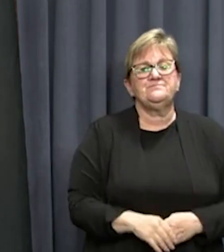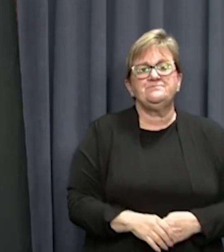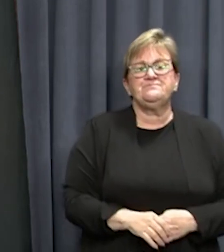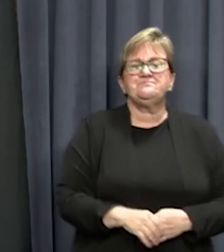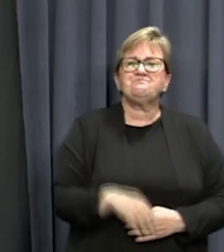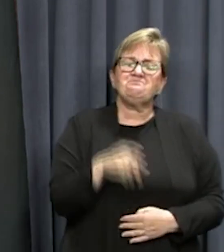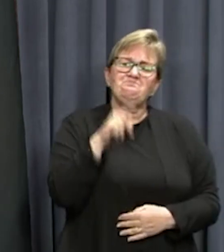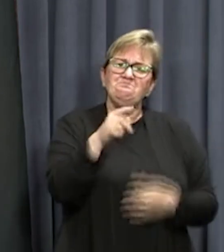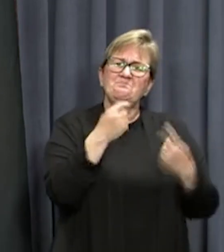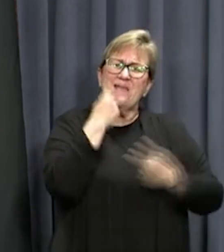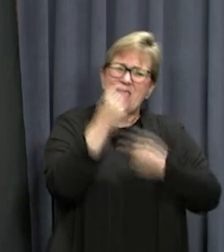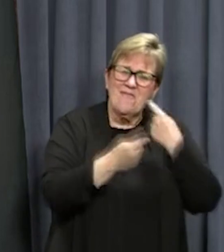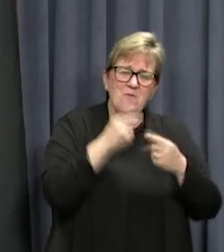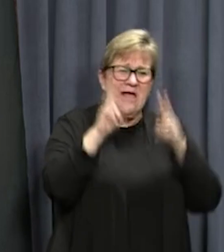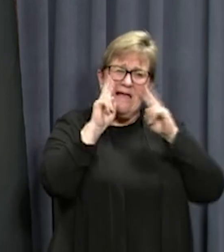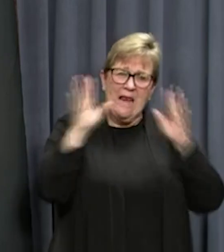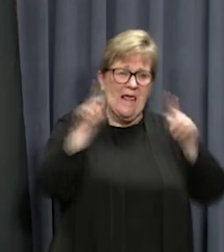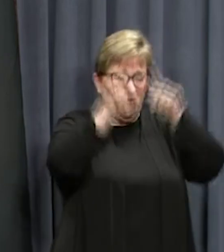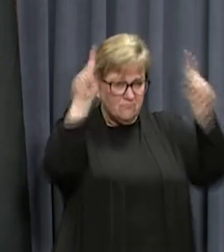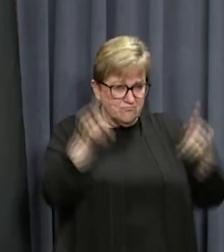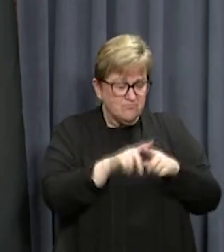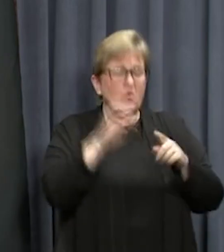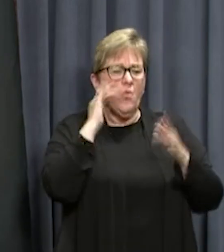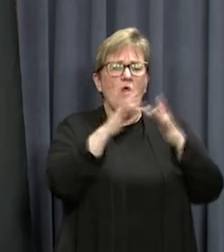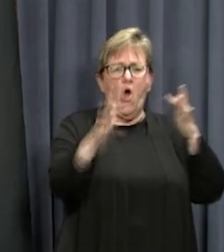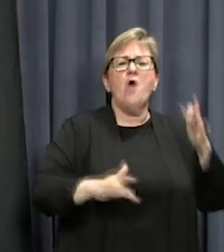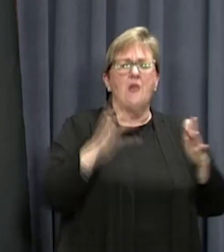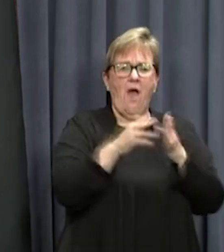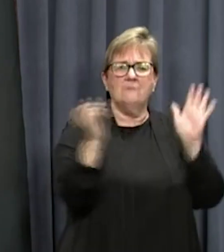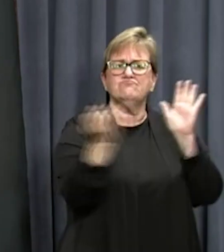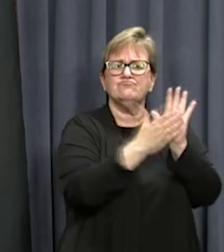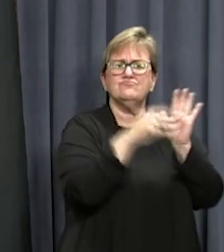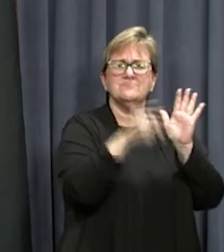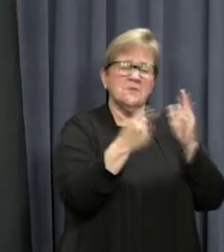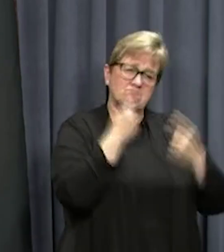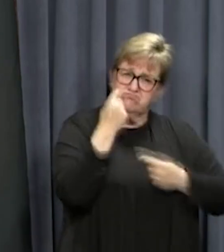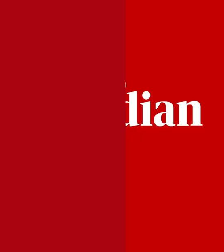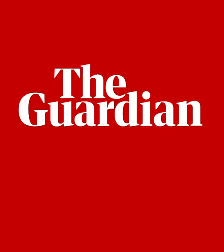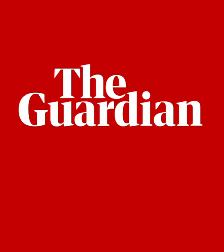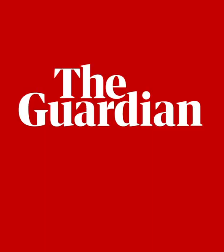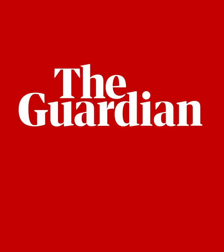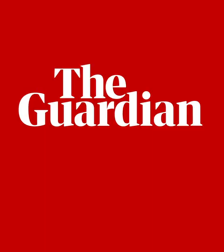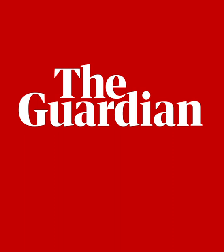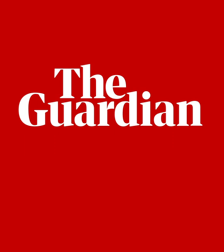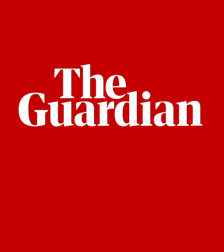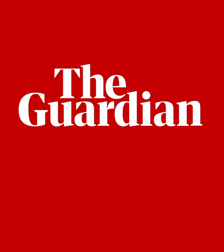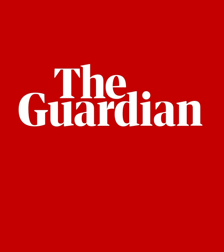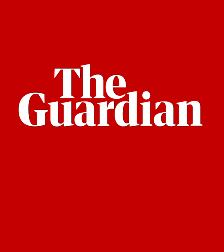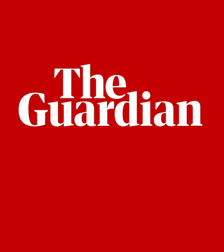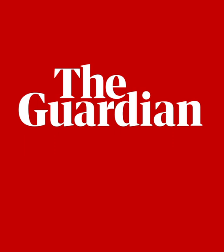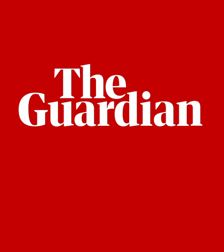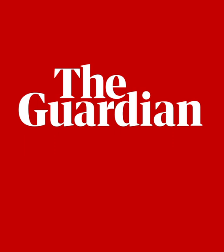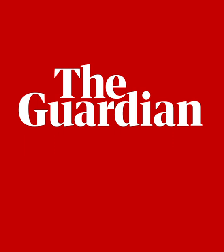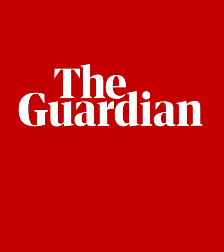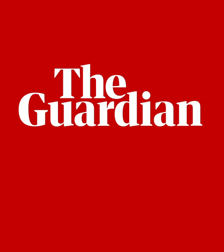This information and clear charts will be available online soon that detail all of the requirements. With the direct